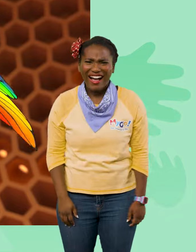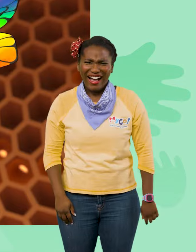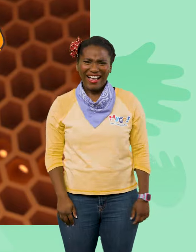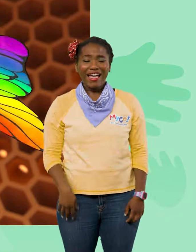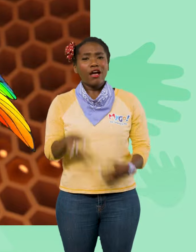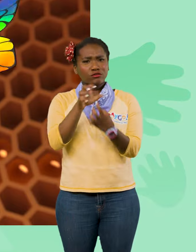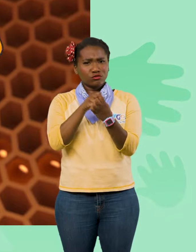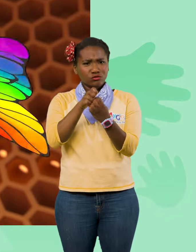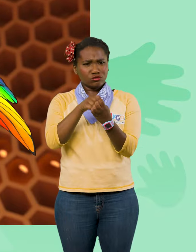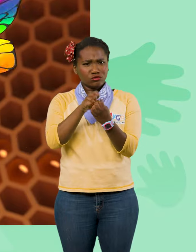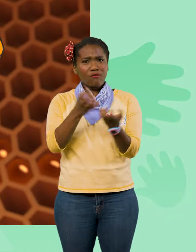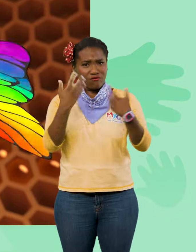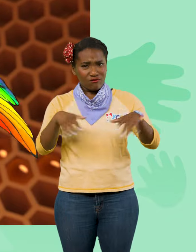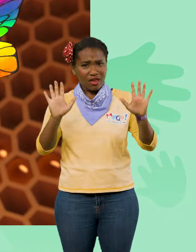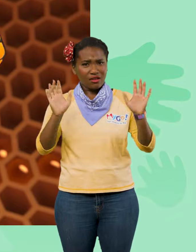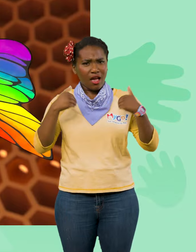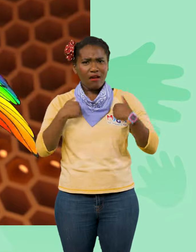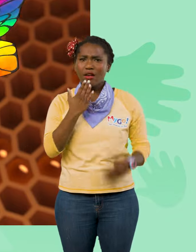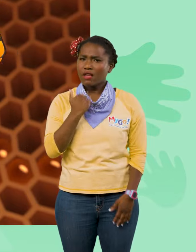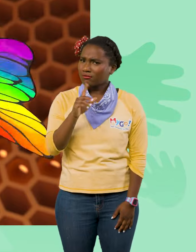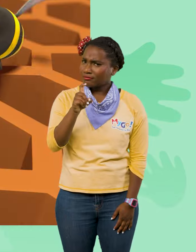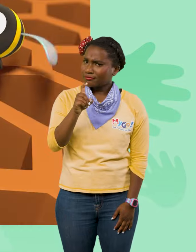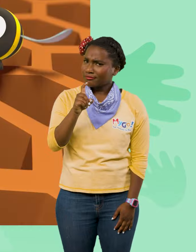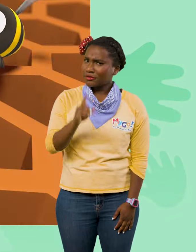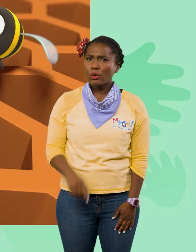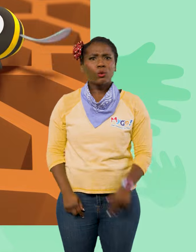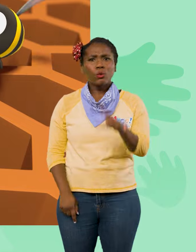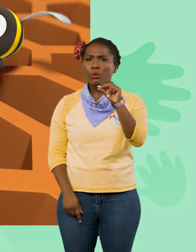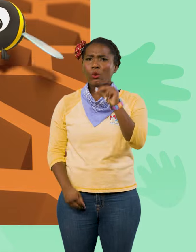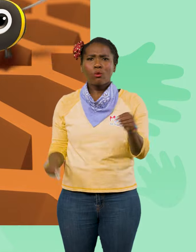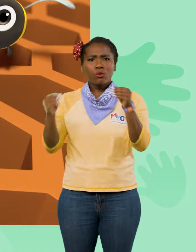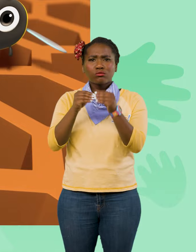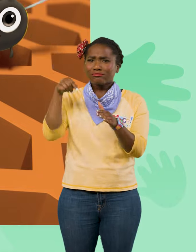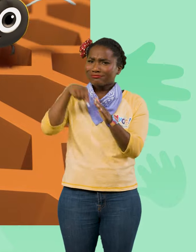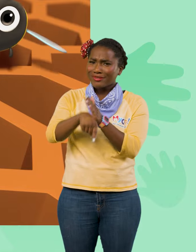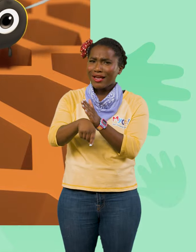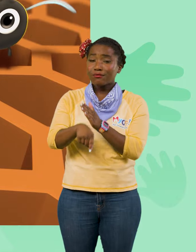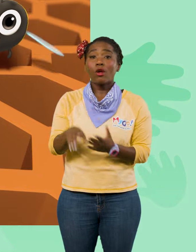And after you chew, then you have honey? No, no. There's more to show. We chew.